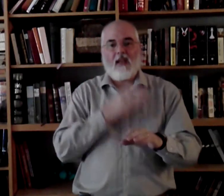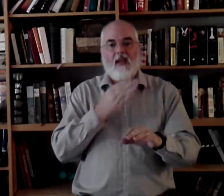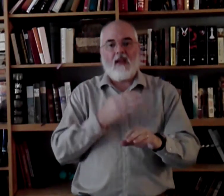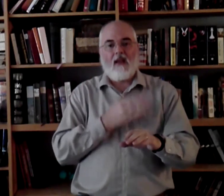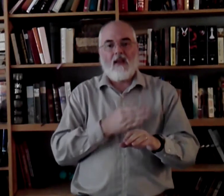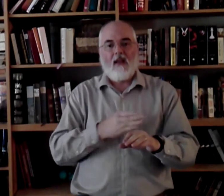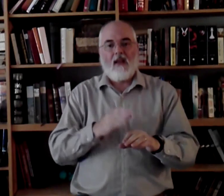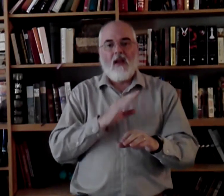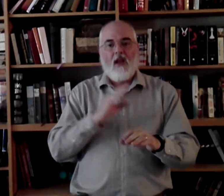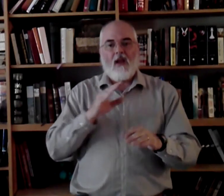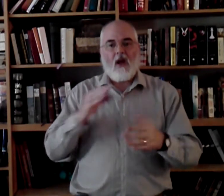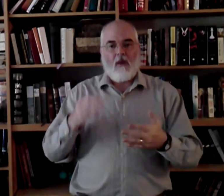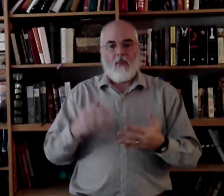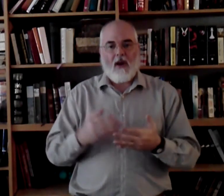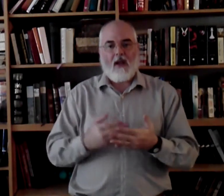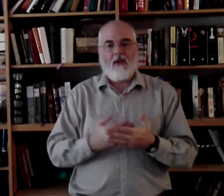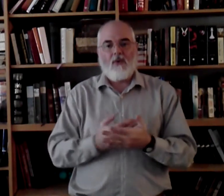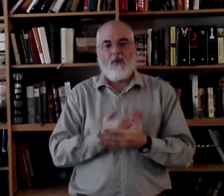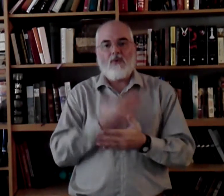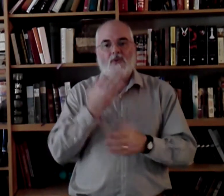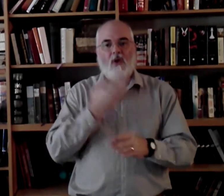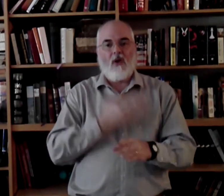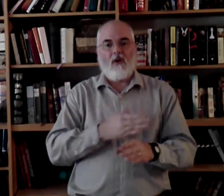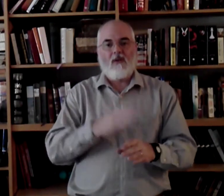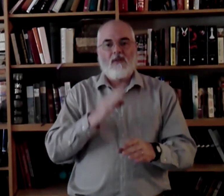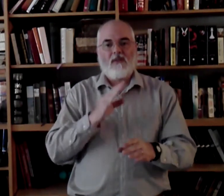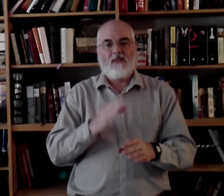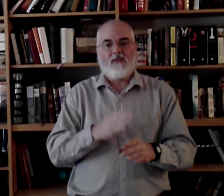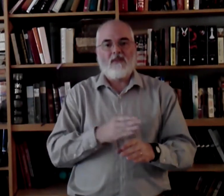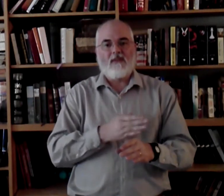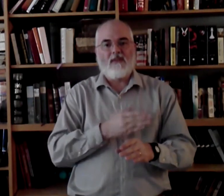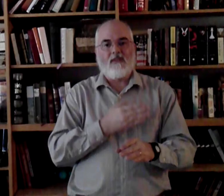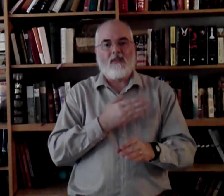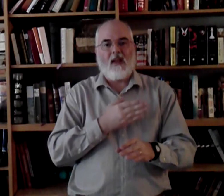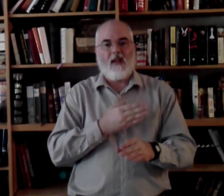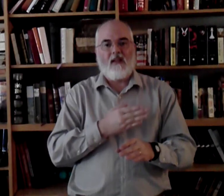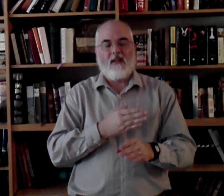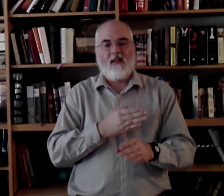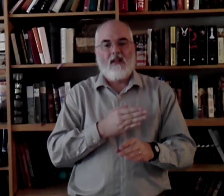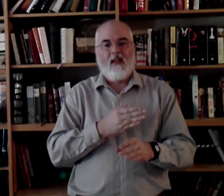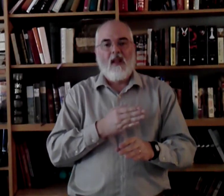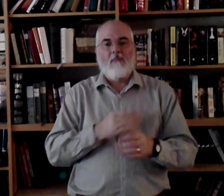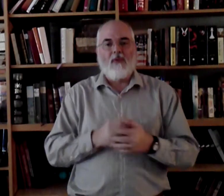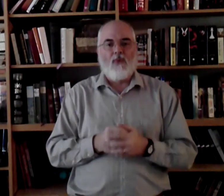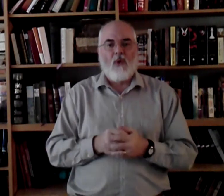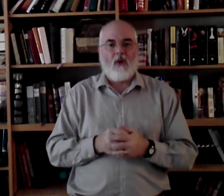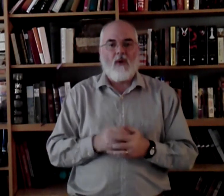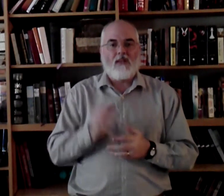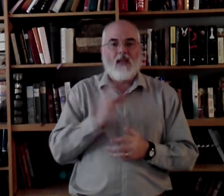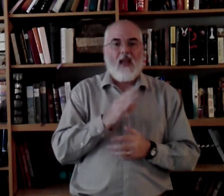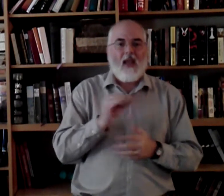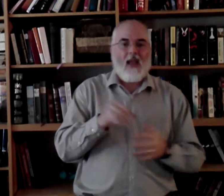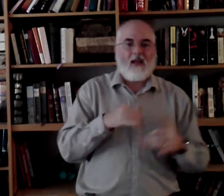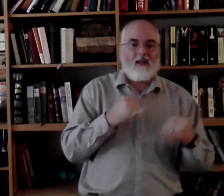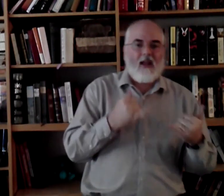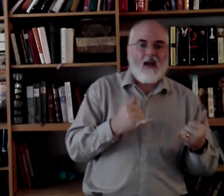a brand new song. Okay? Before it was, and now.